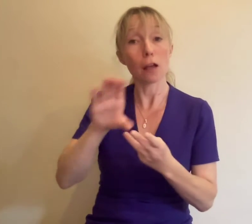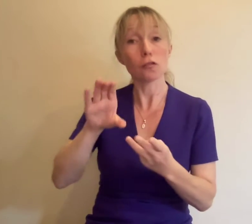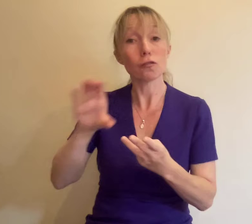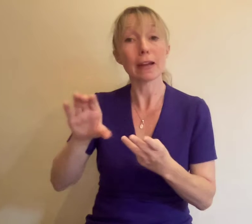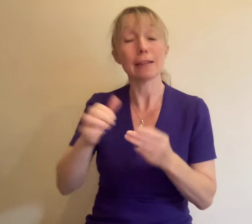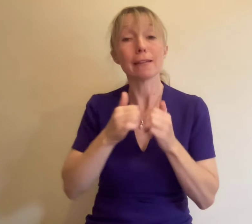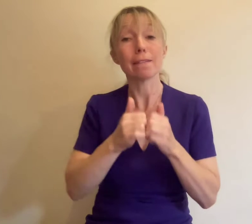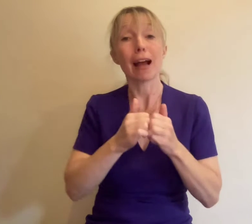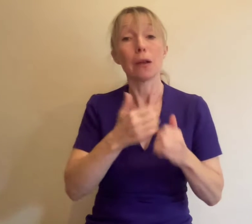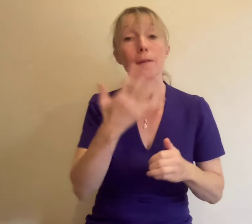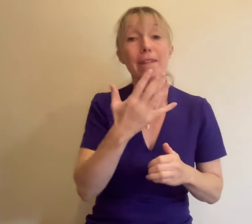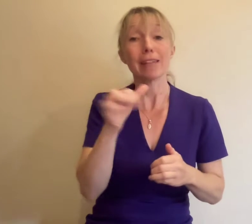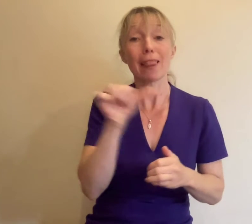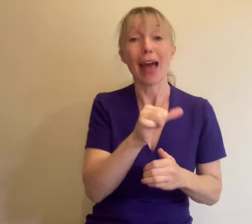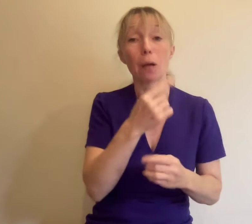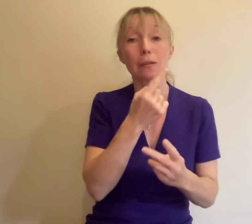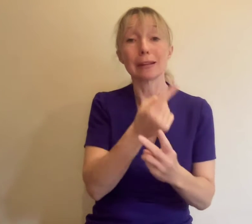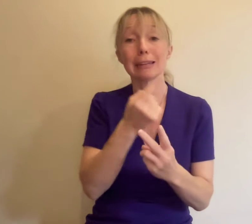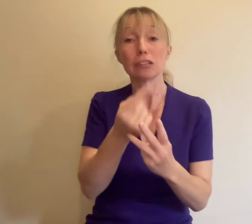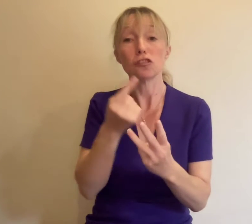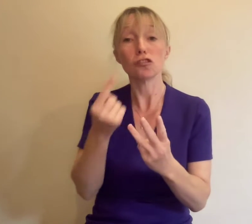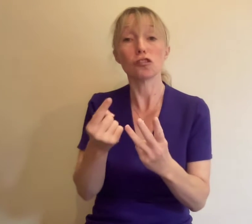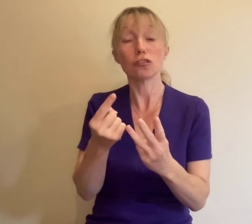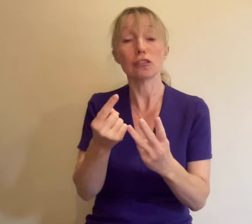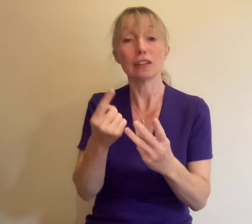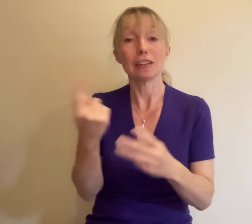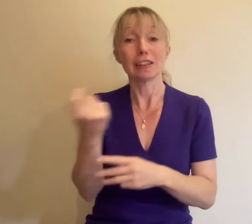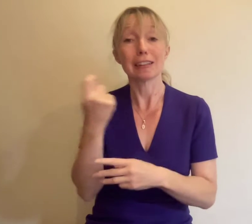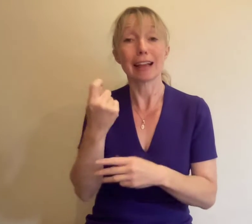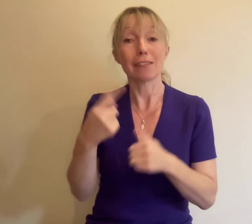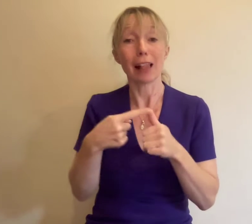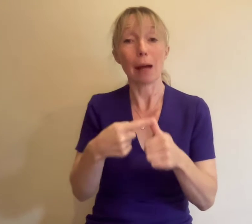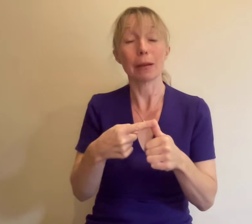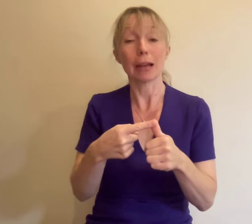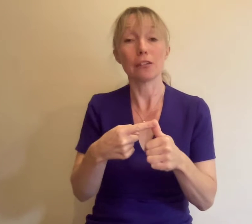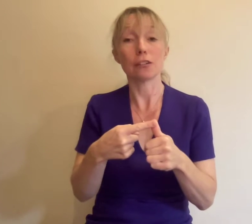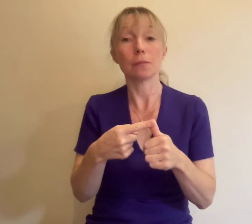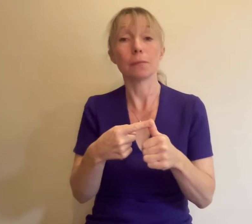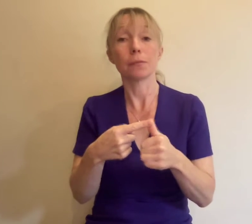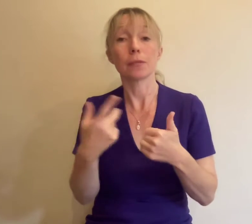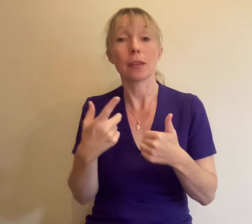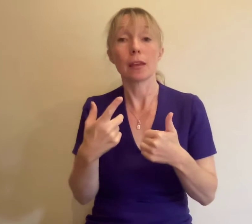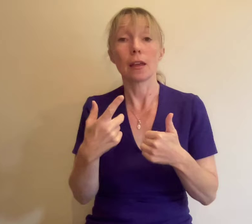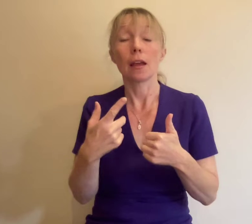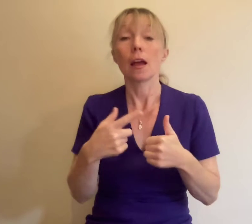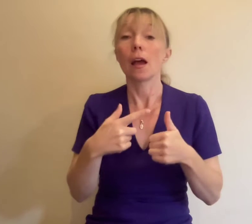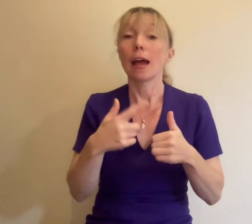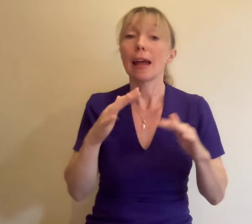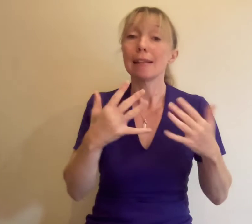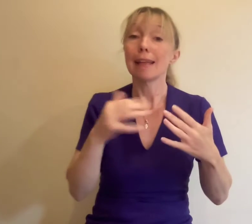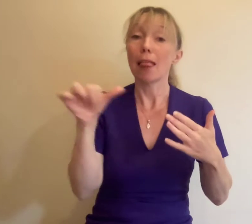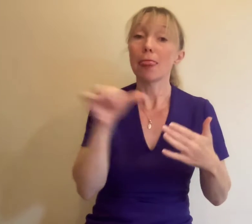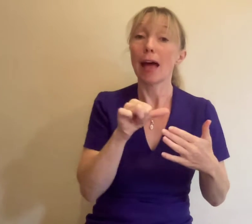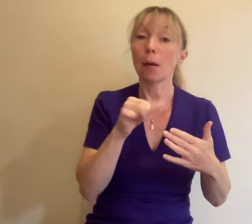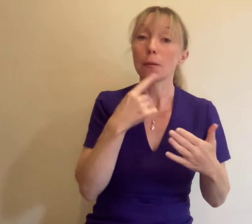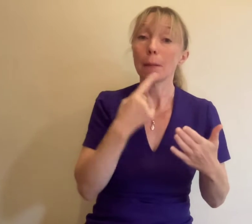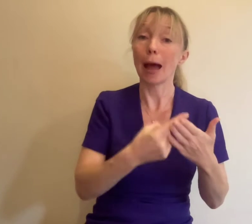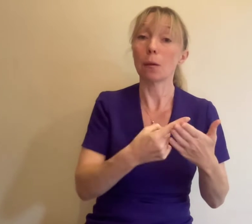to each successful application 17. A. With £10,000 cash towards creating time to write 17. For